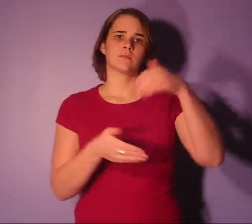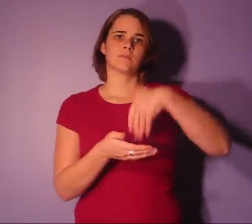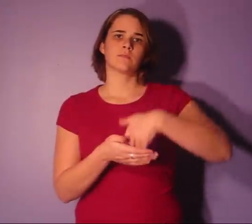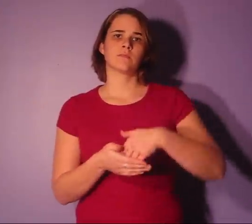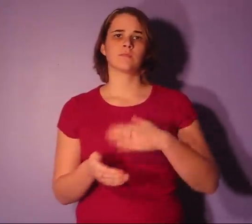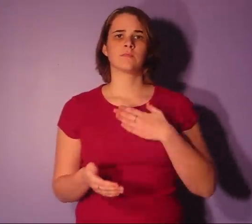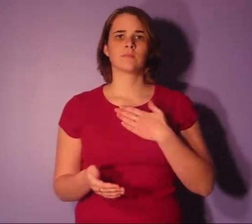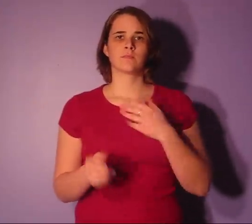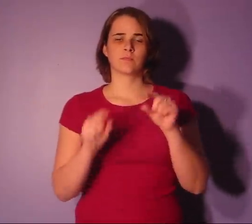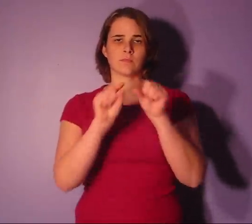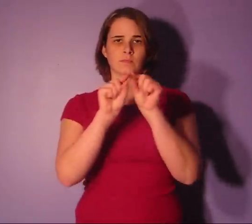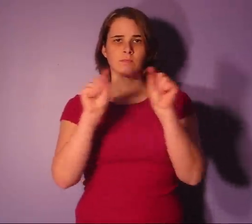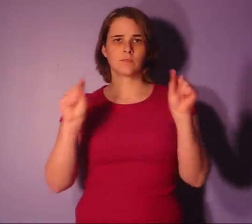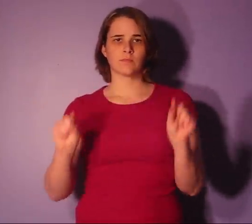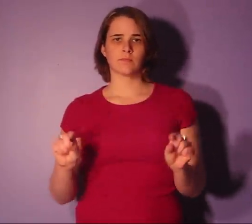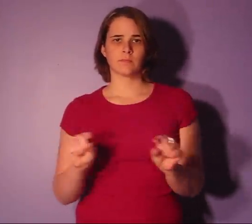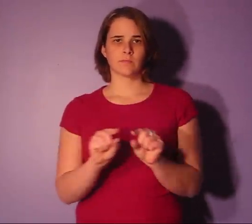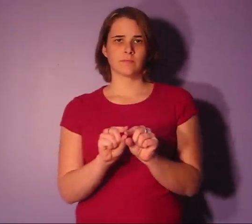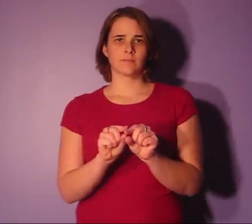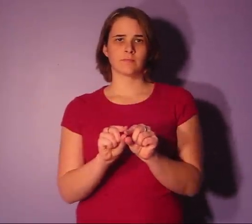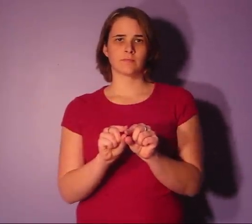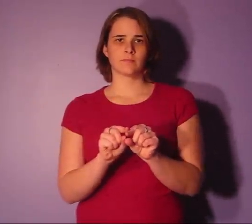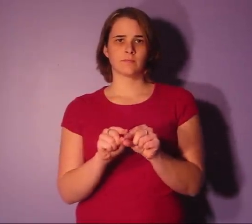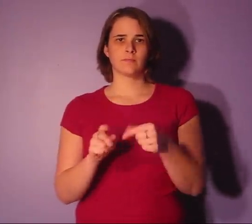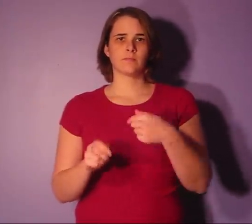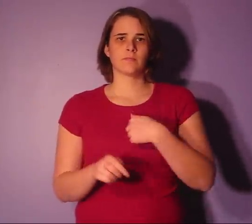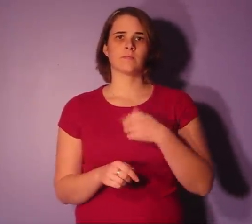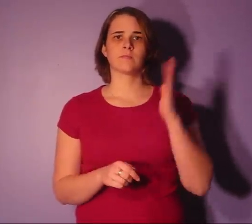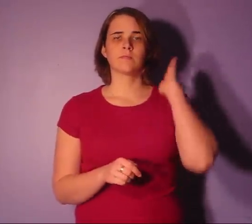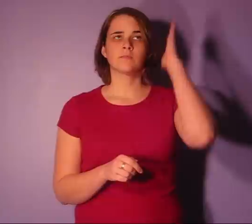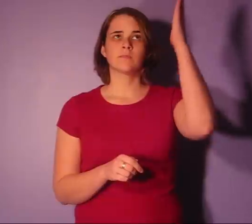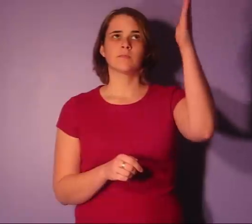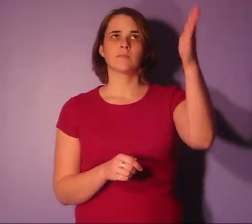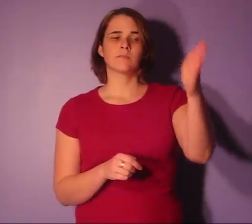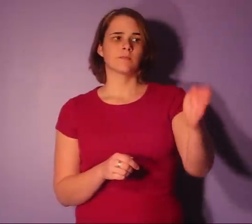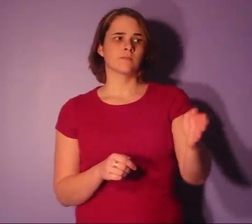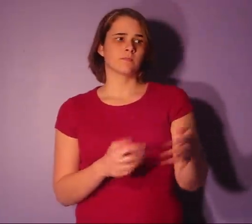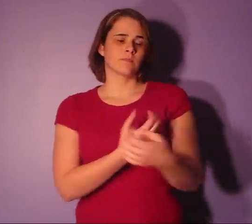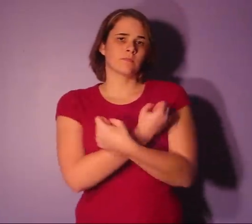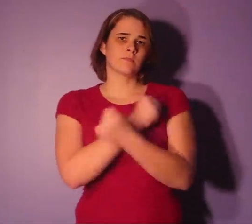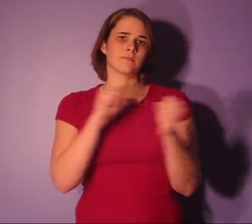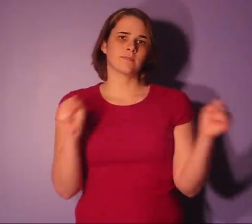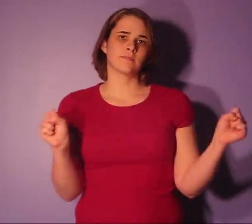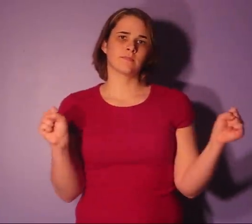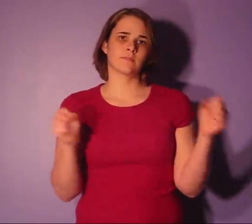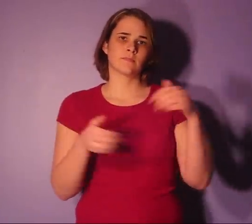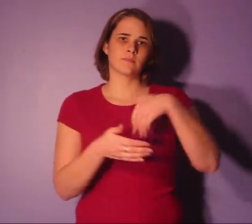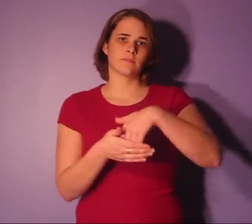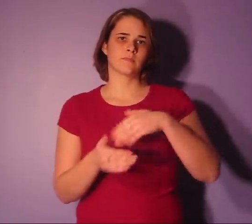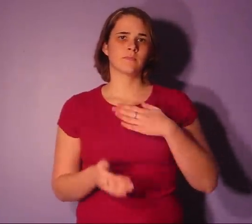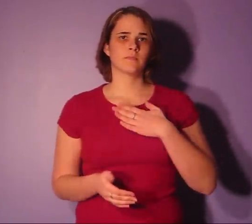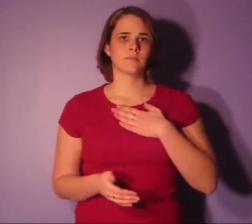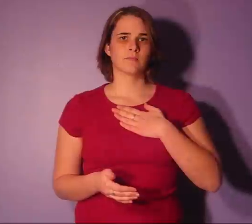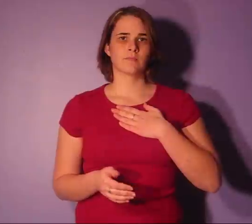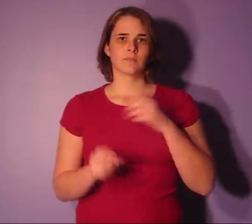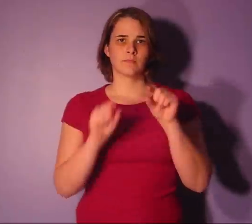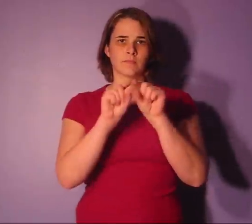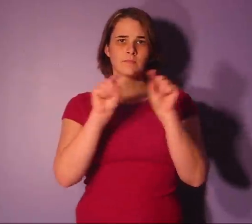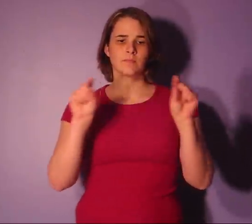in my frame I will be safe in my frame